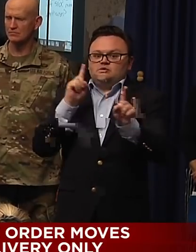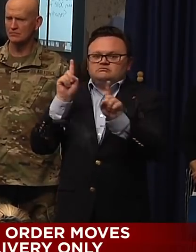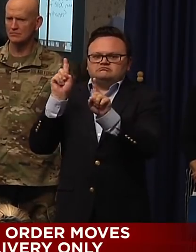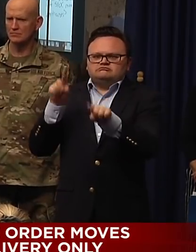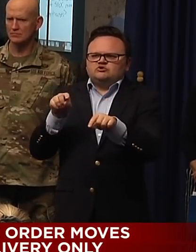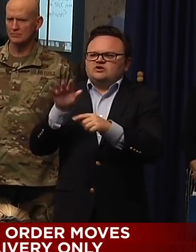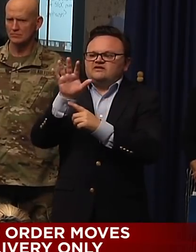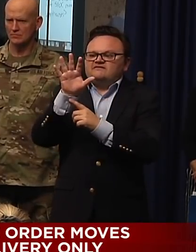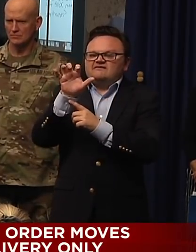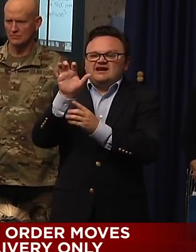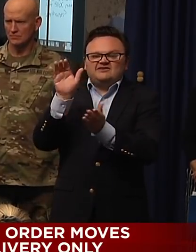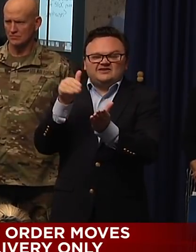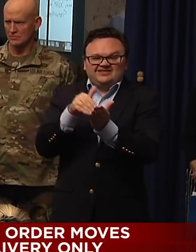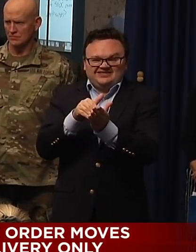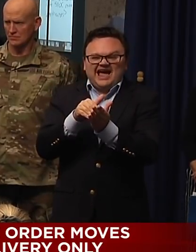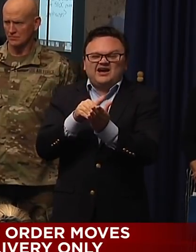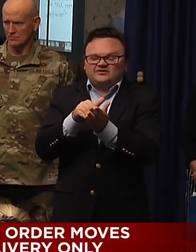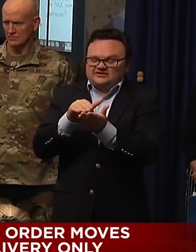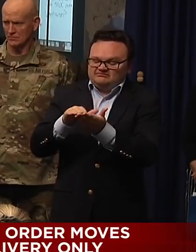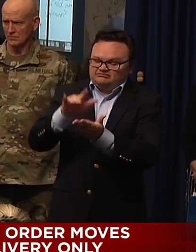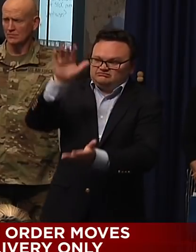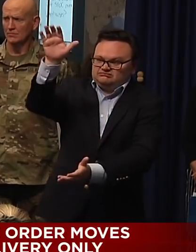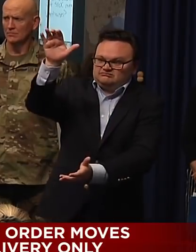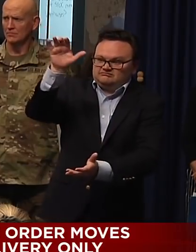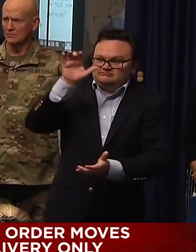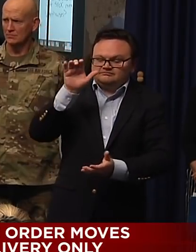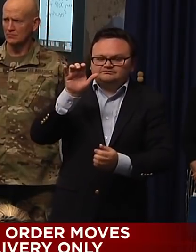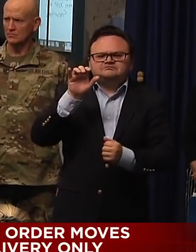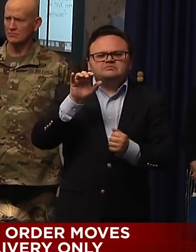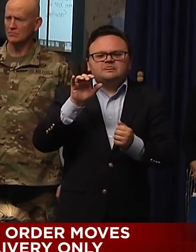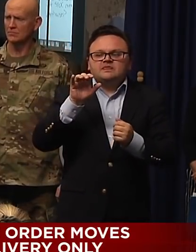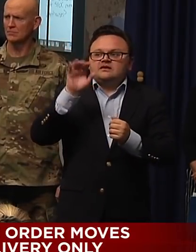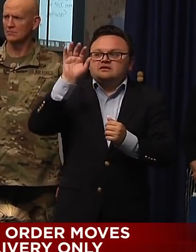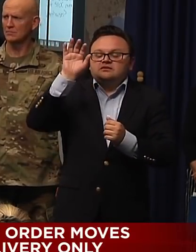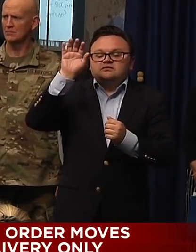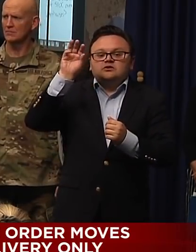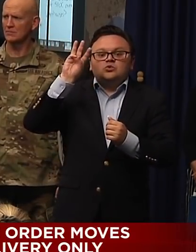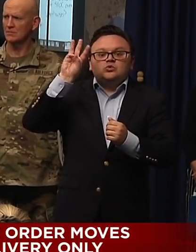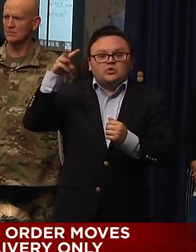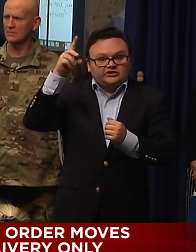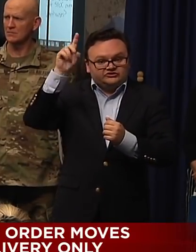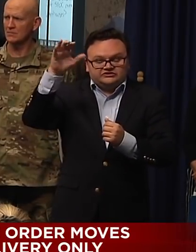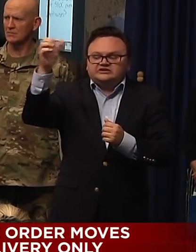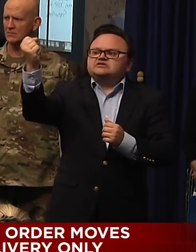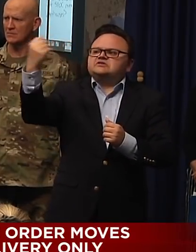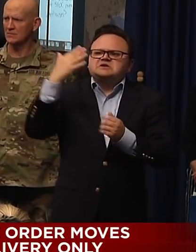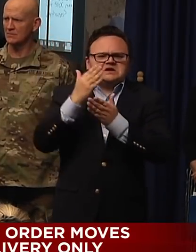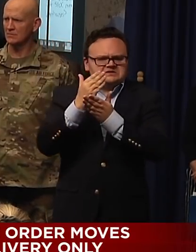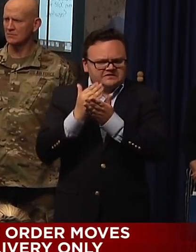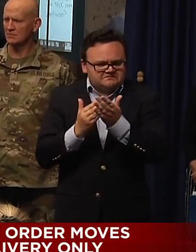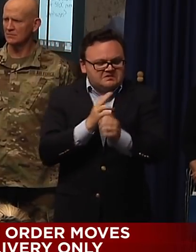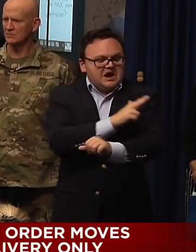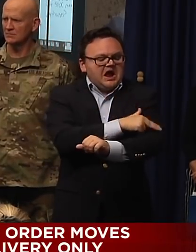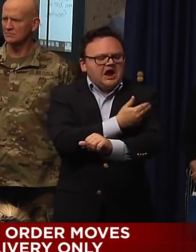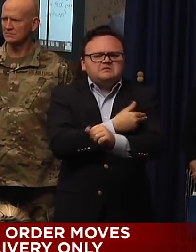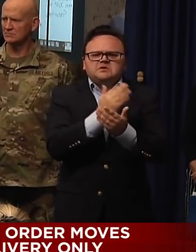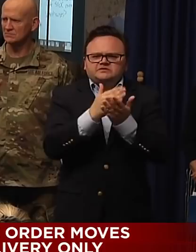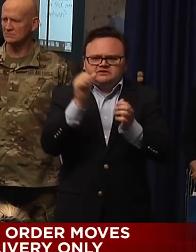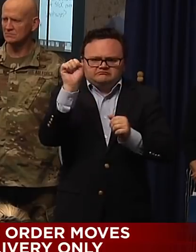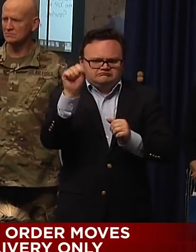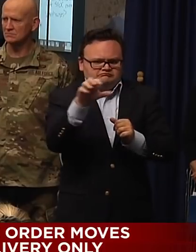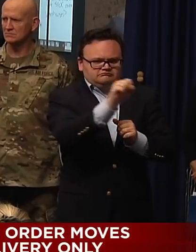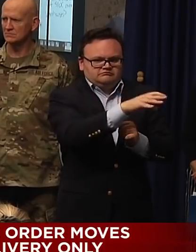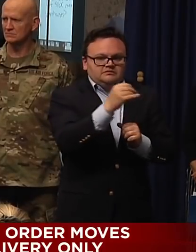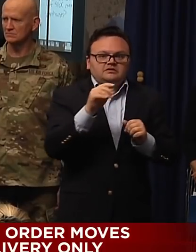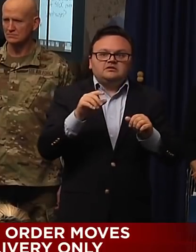government's sending stuff, which is great. Some of the hospitals are getting them, too. But if we get those swabs in, we would push those all out, and